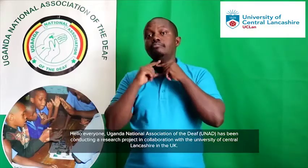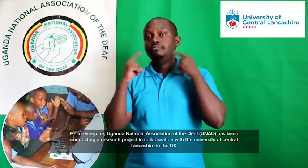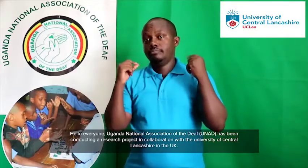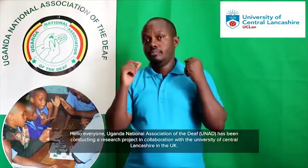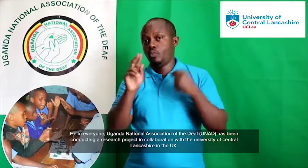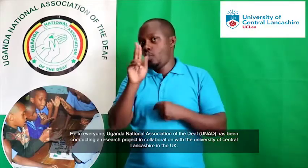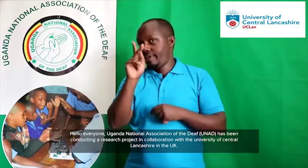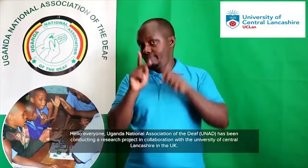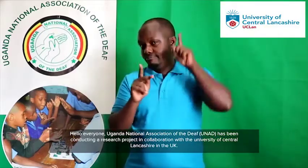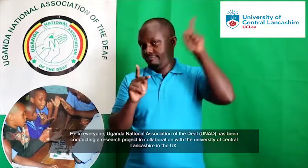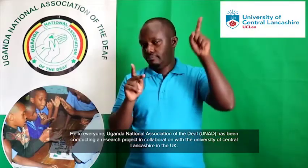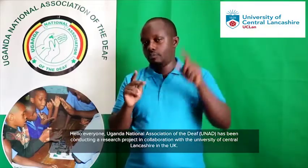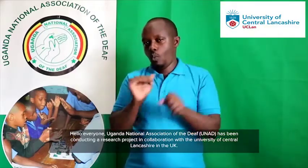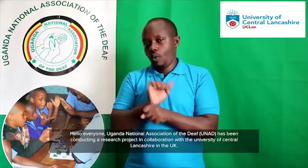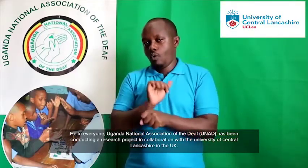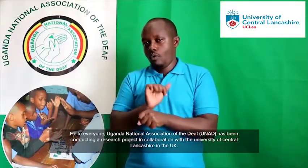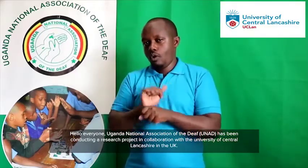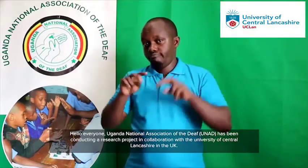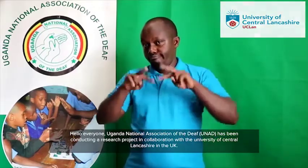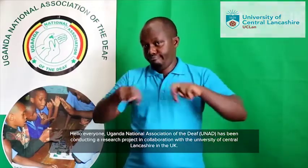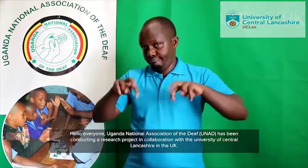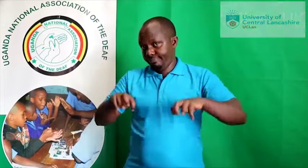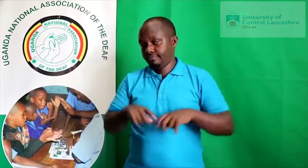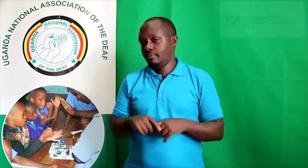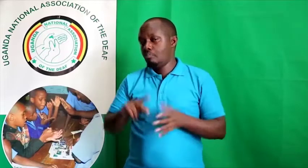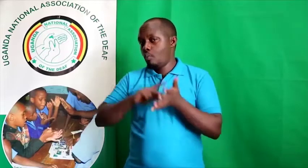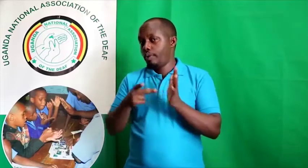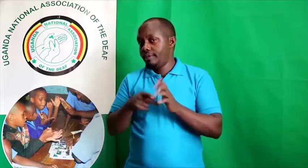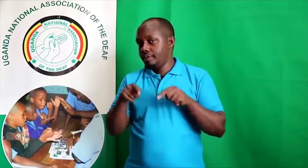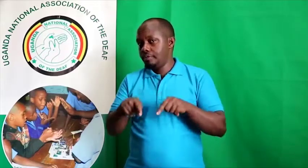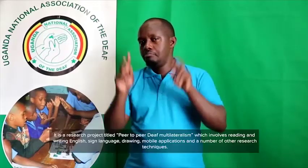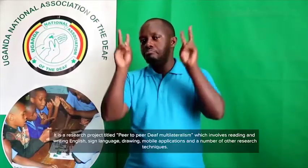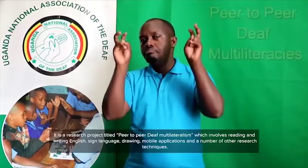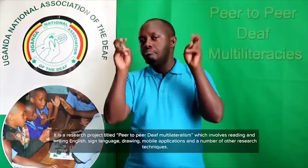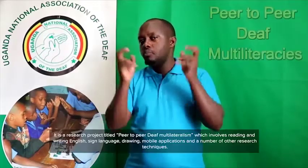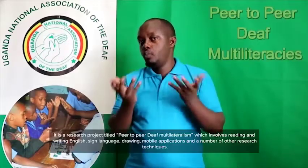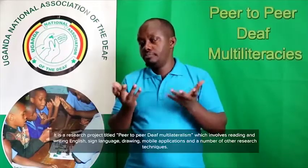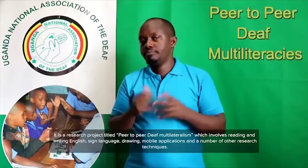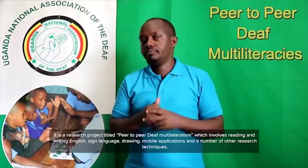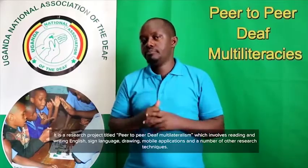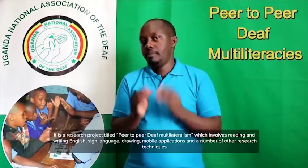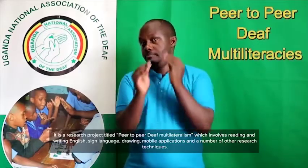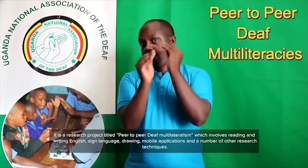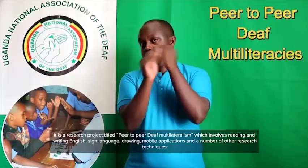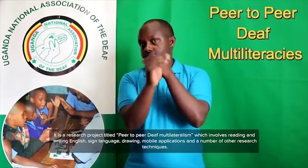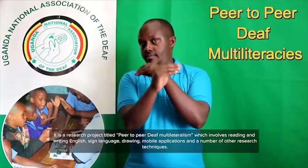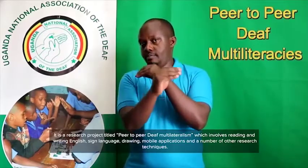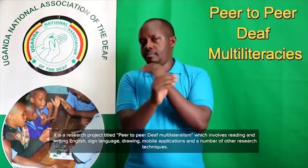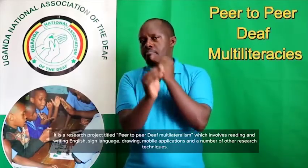University of Central Lancashire in the UK. It is a research project titled Peer-to-Peer Deaf